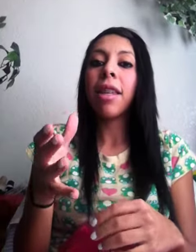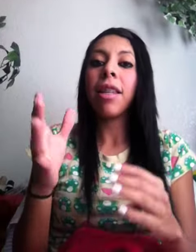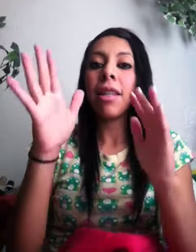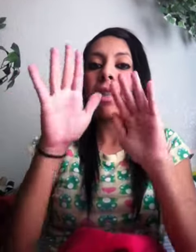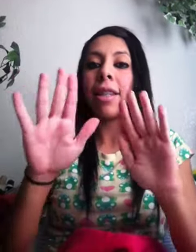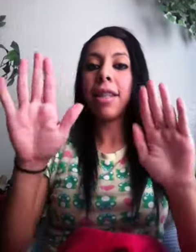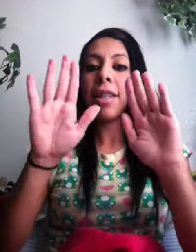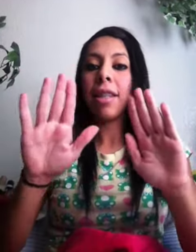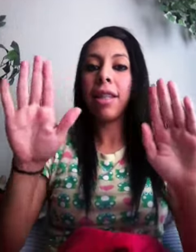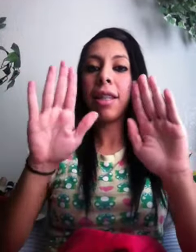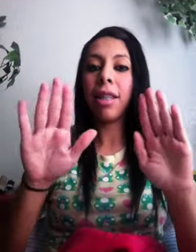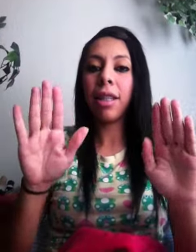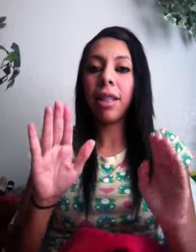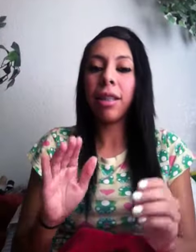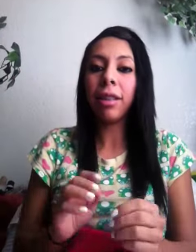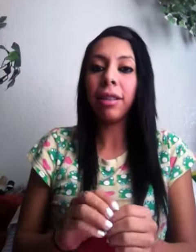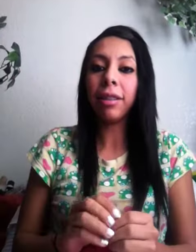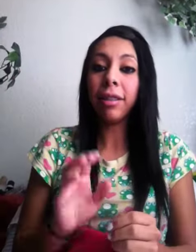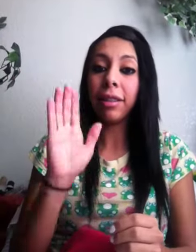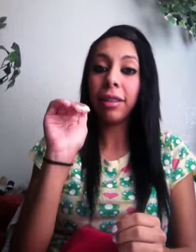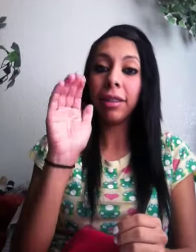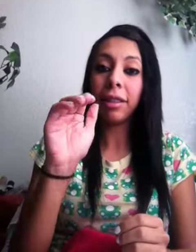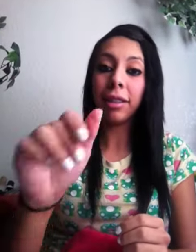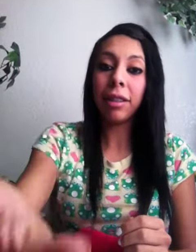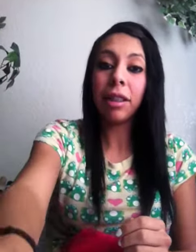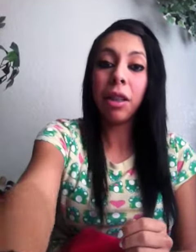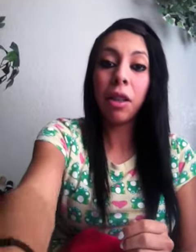This is Boche. What's going on? What's going on? Most of them.